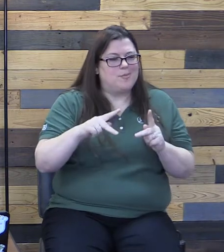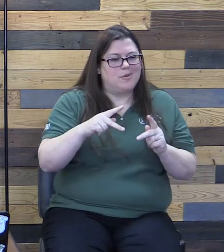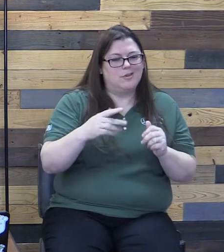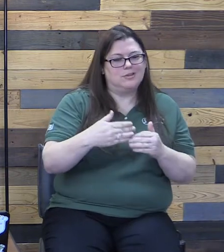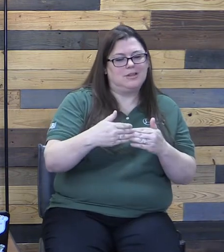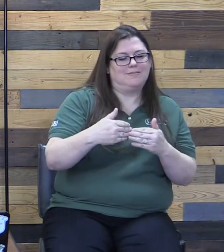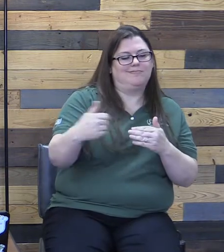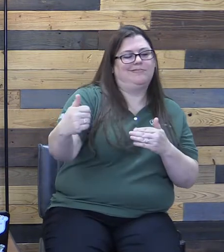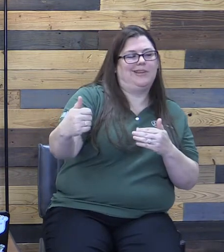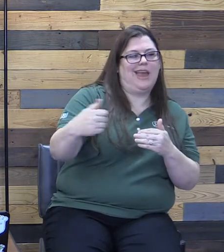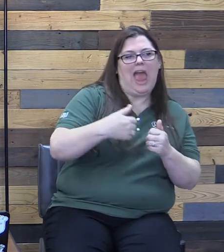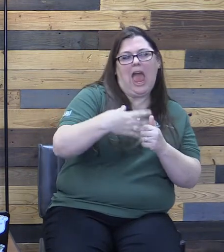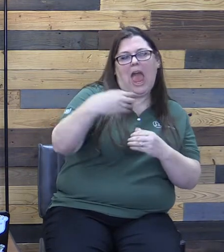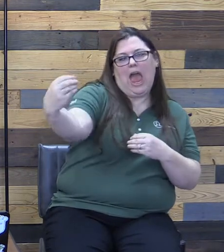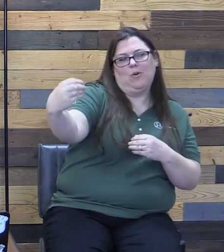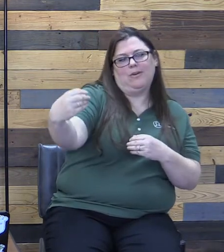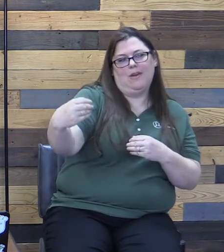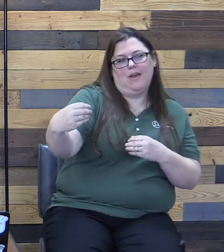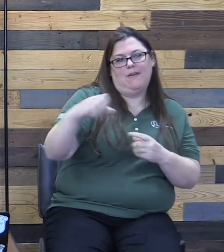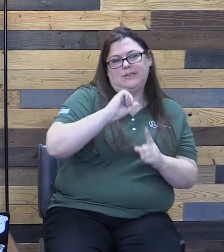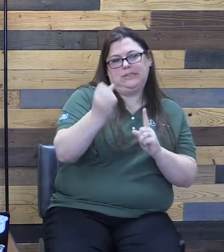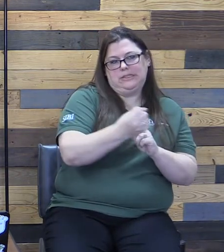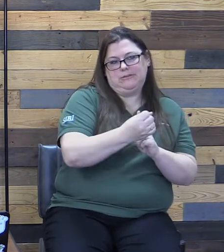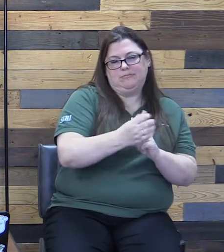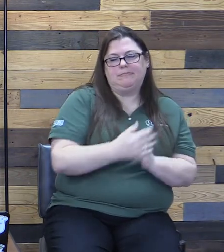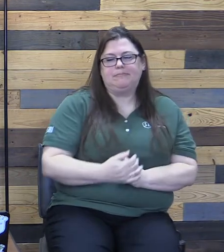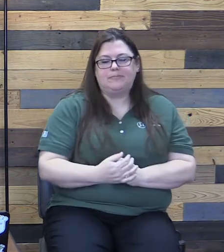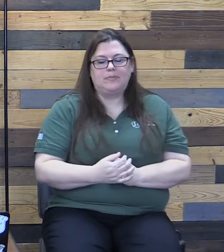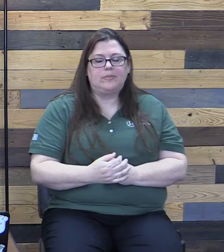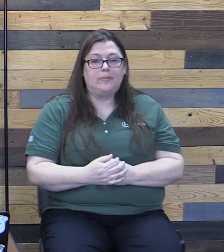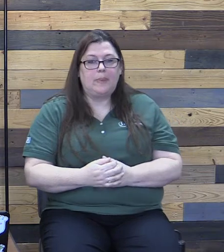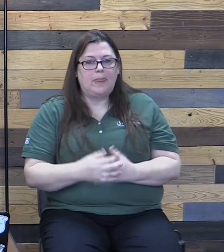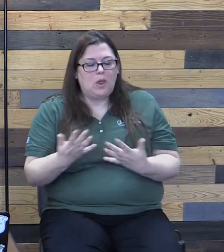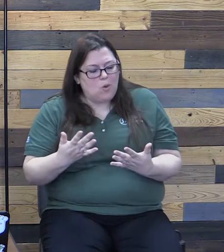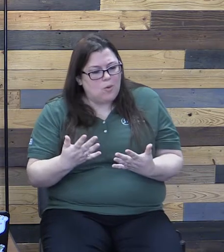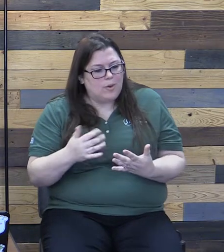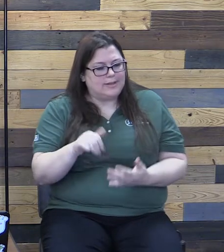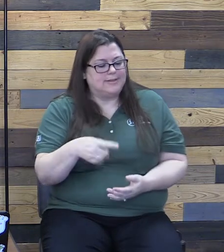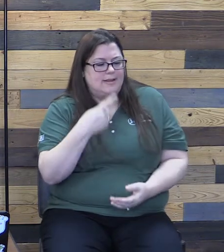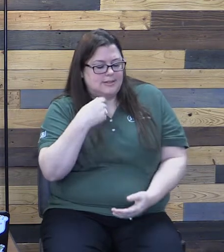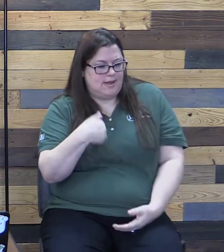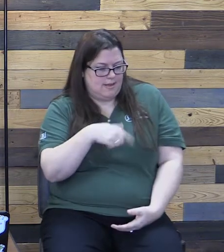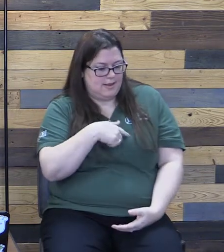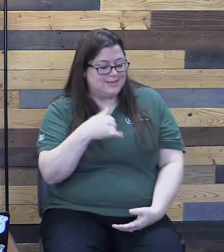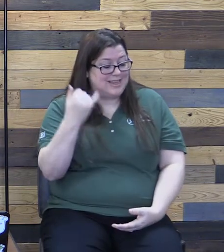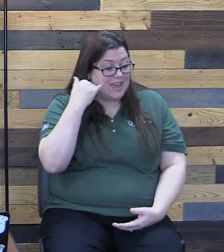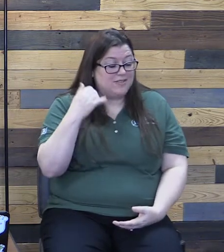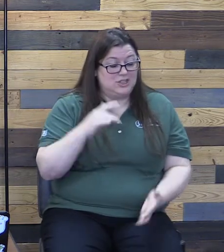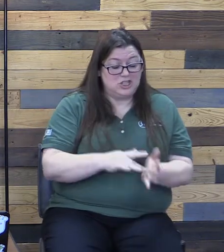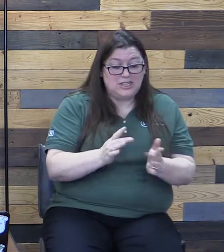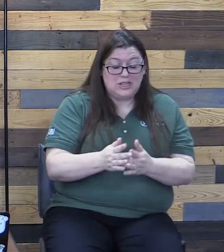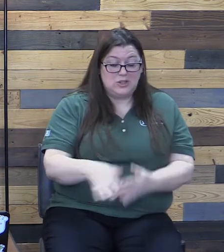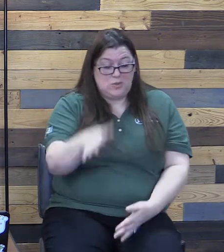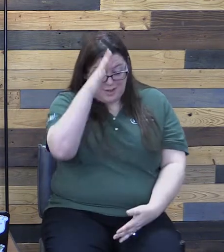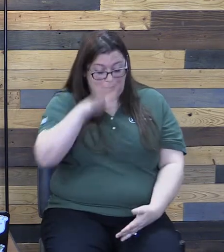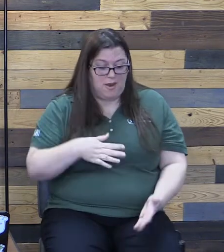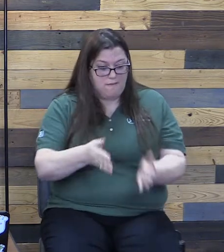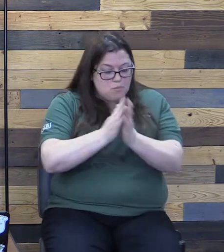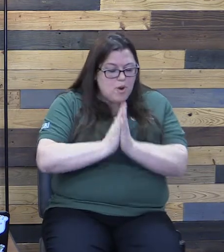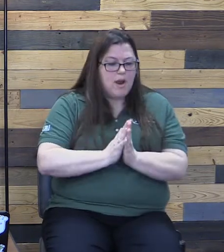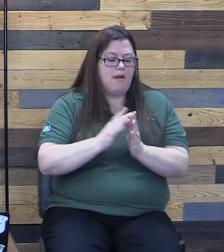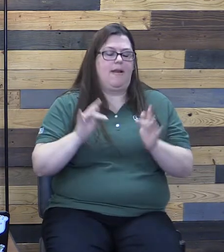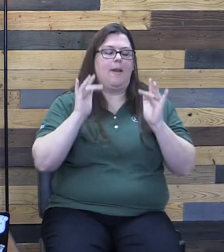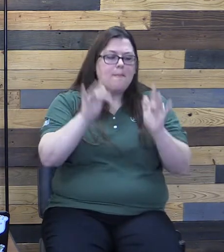So, what are all these things telling us? Okay, so, if Jesus was a man of prayer, if Jesus was a man of compassion, if Jesus was a man of humility,